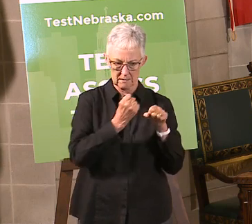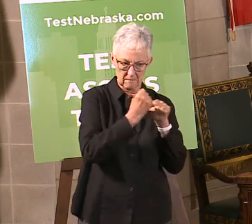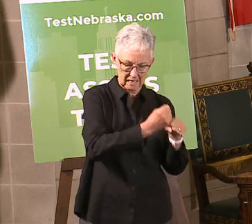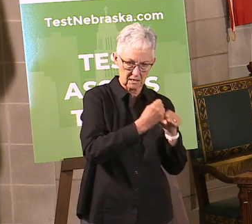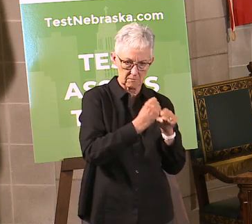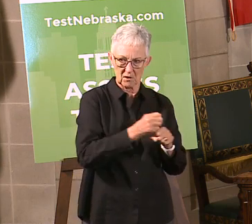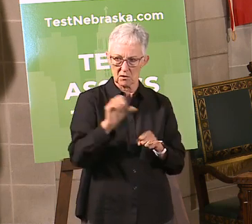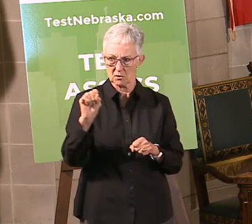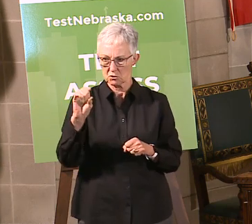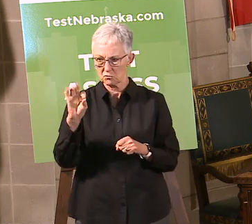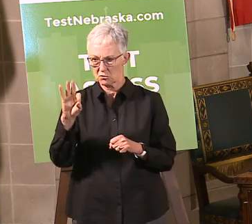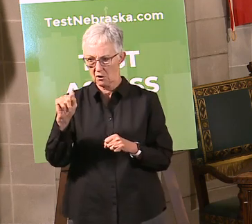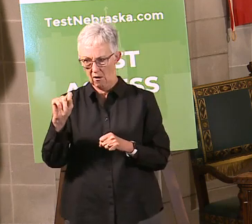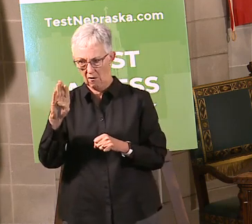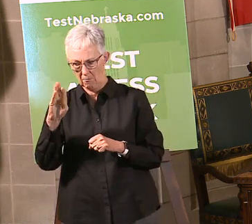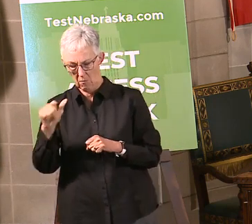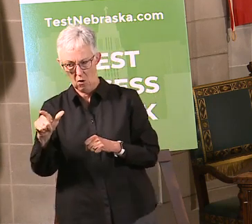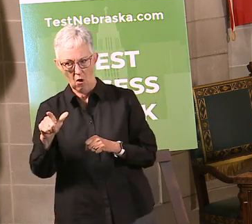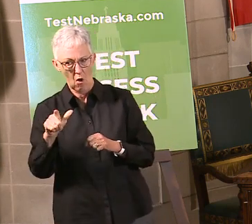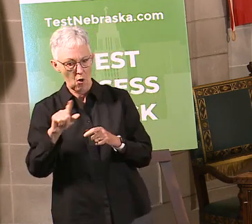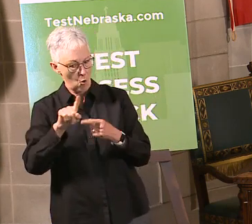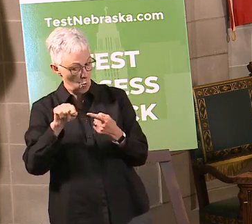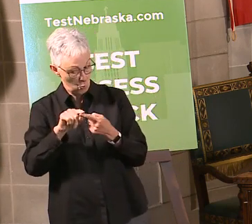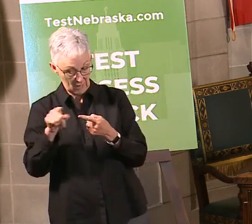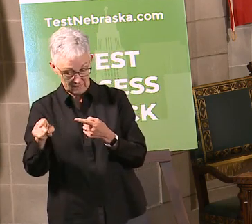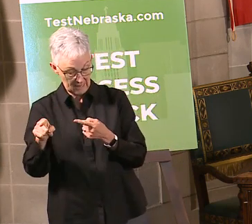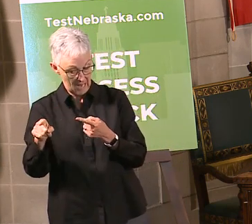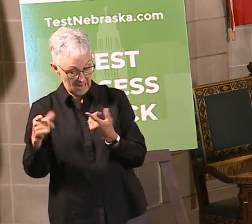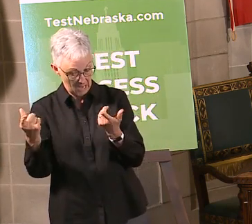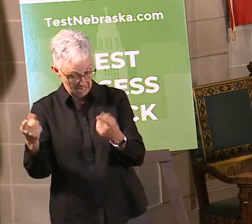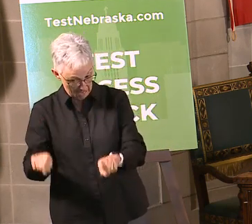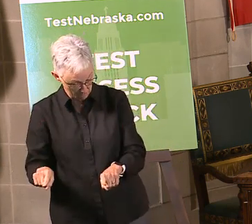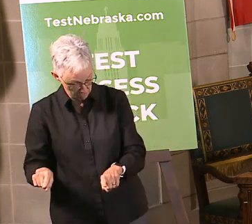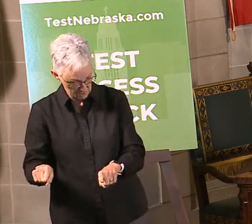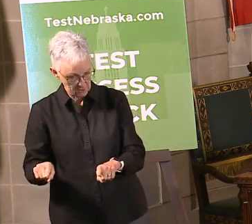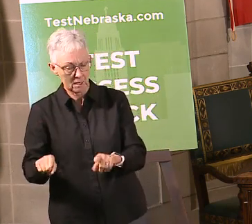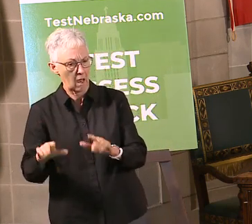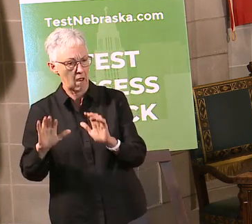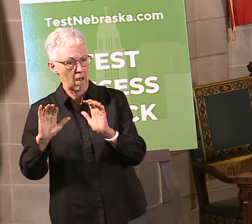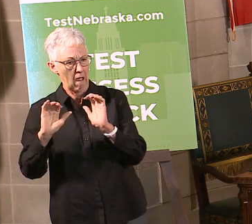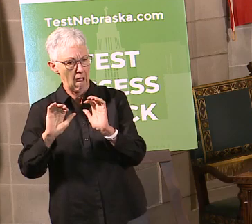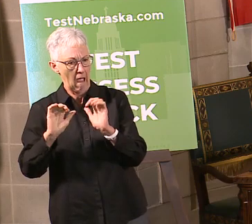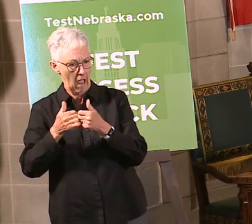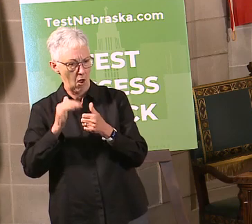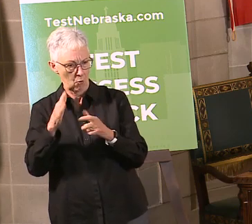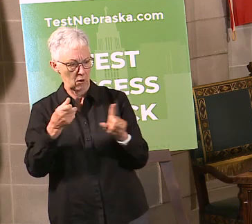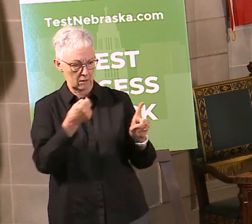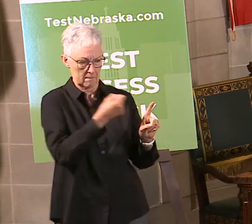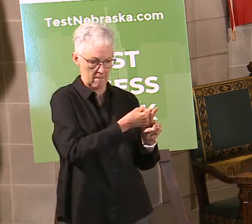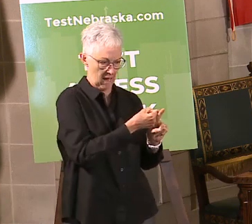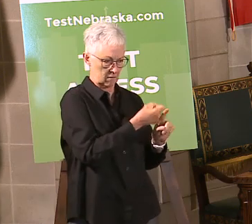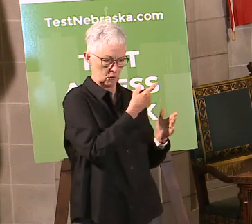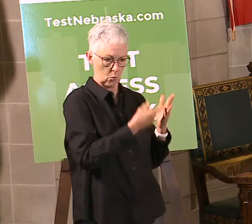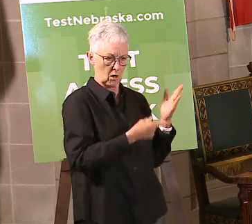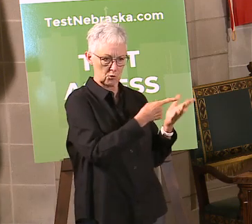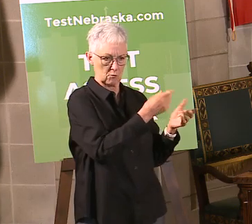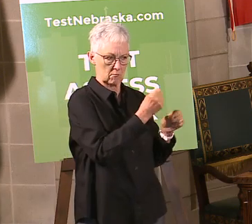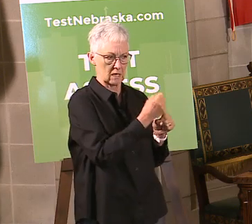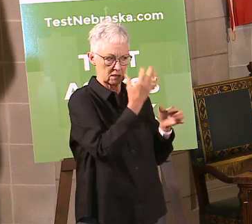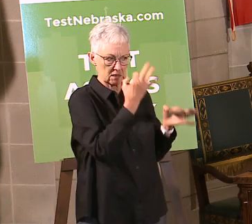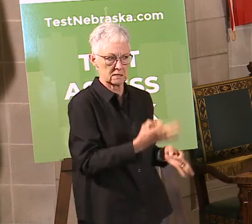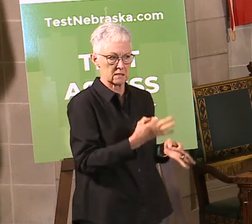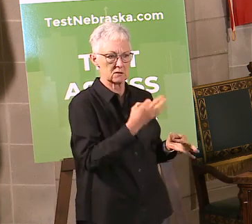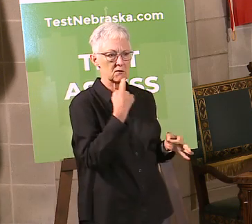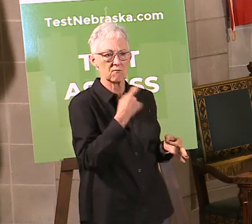factor into what schools do come this fall? So the question basically is depending on how it goes underneath all these protocols with baseball and